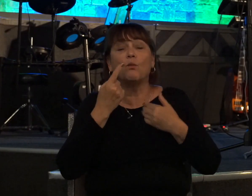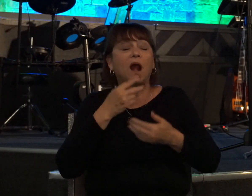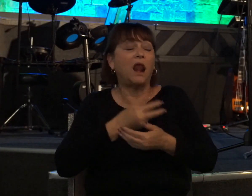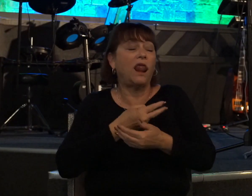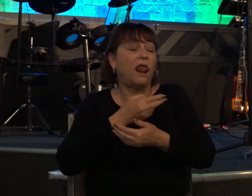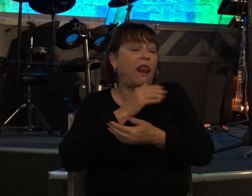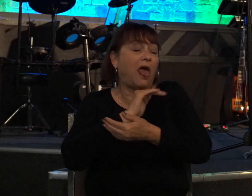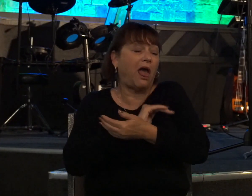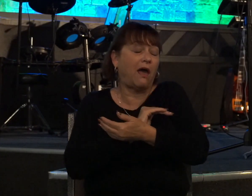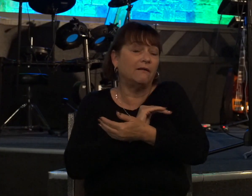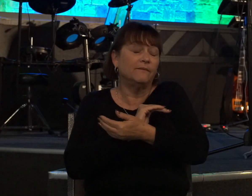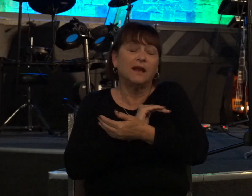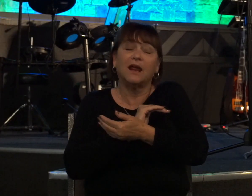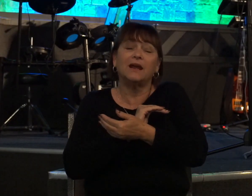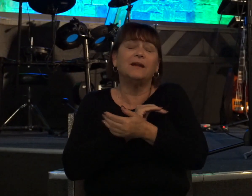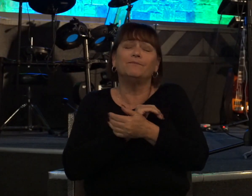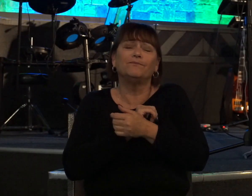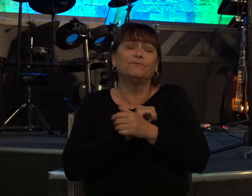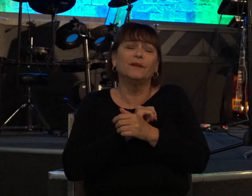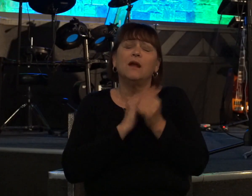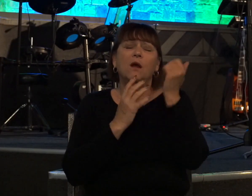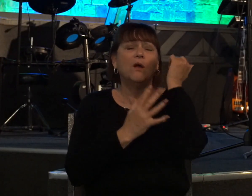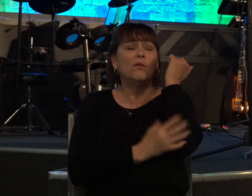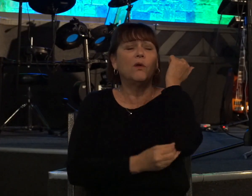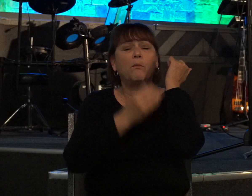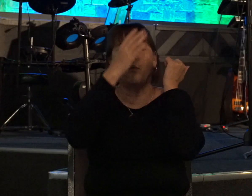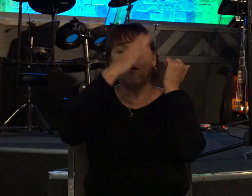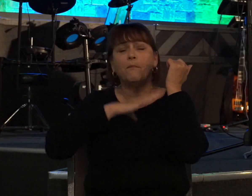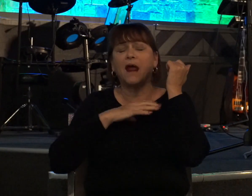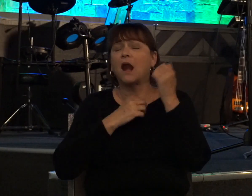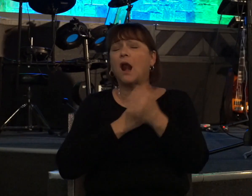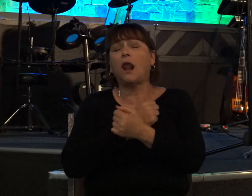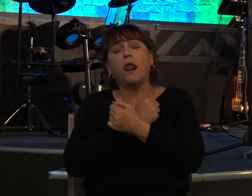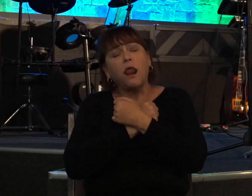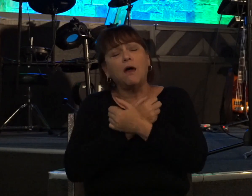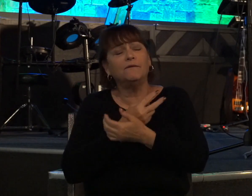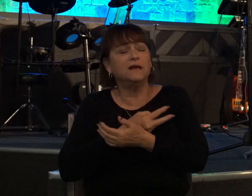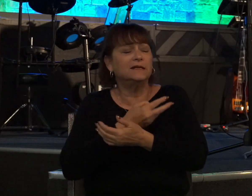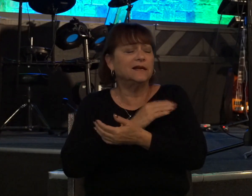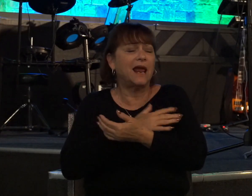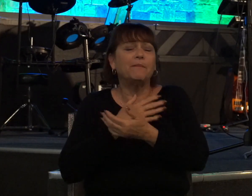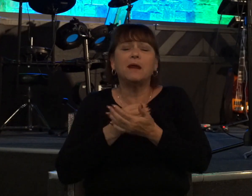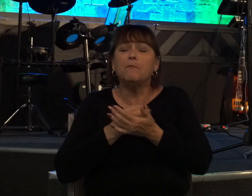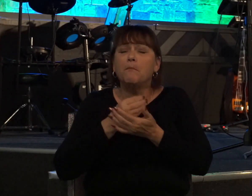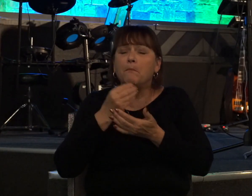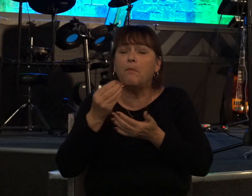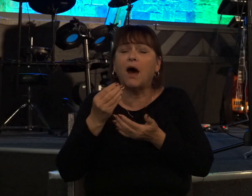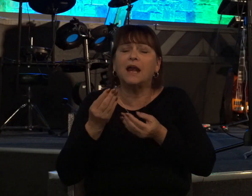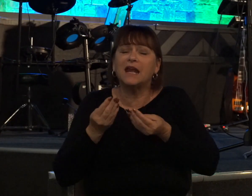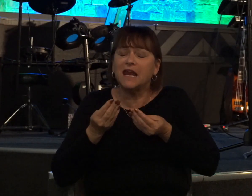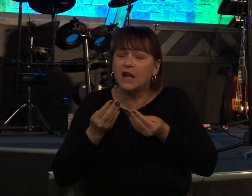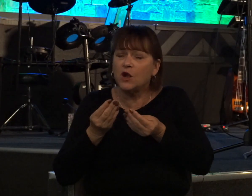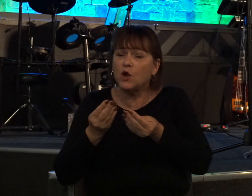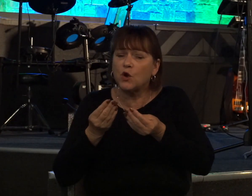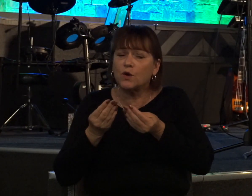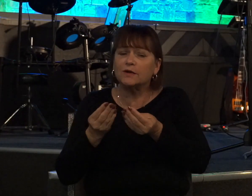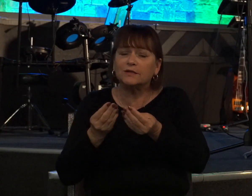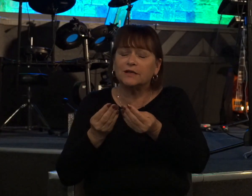man loved his little lamb as a matter of fact we're told he bought it he nourished it the little lamb